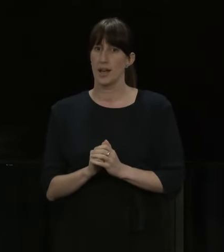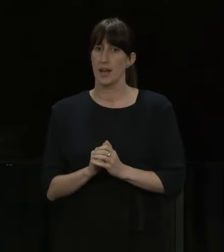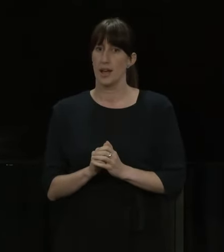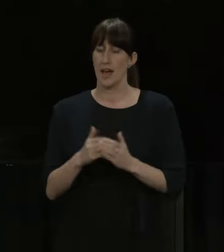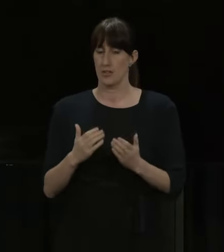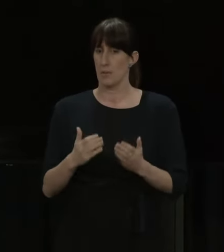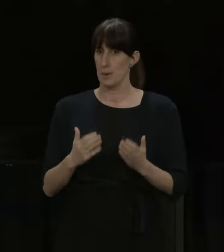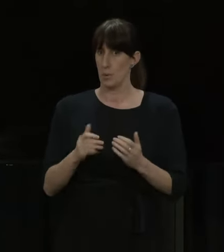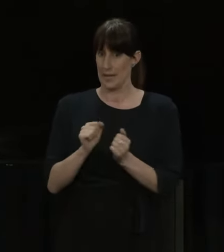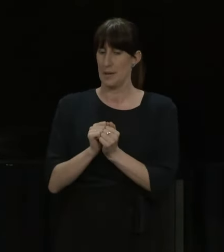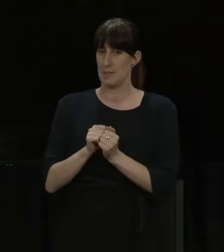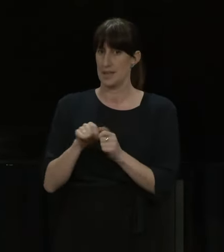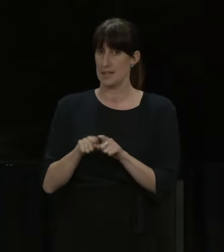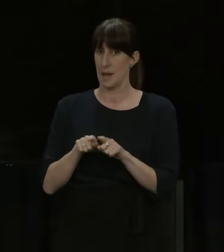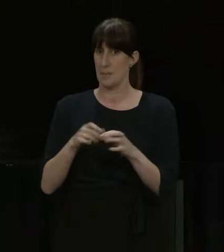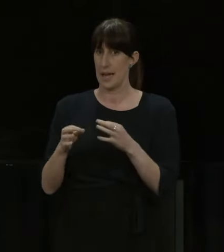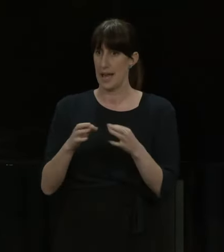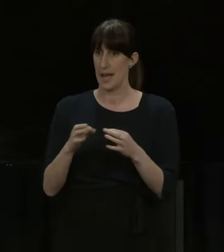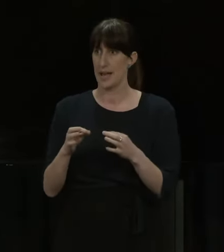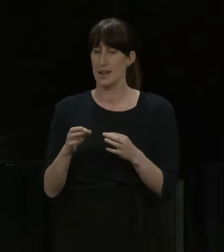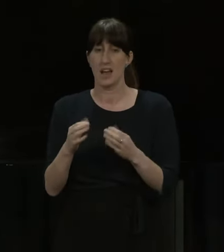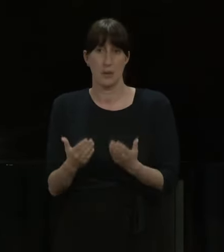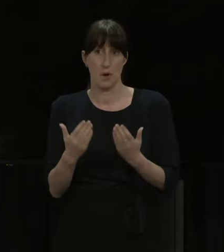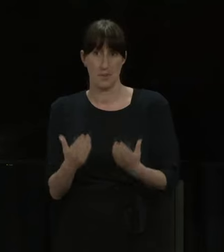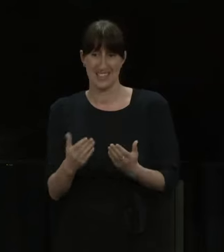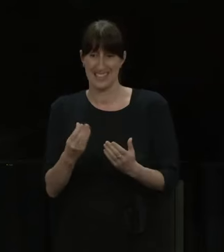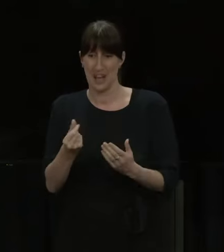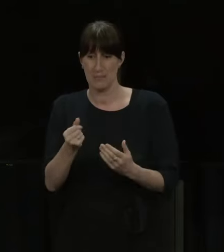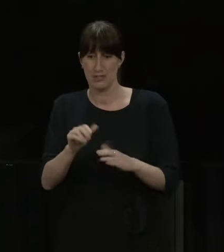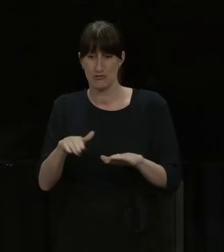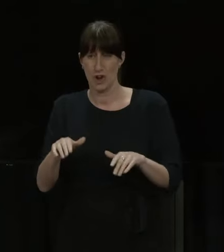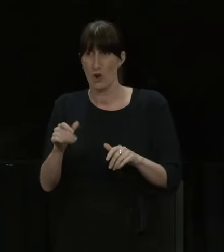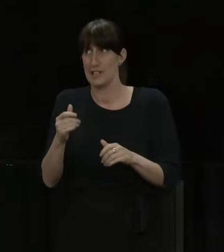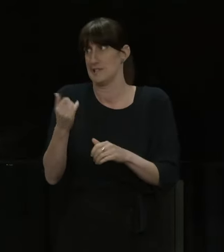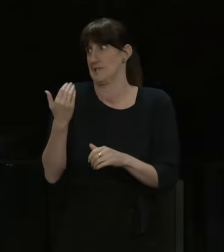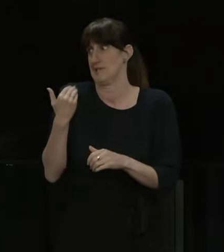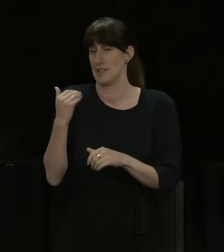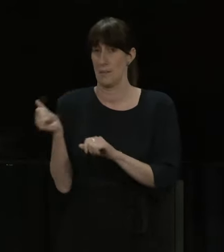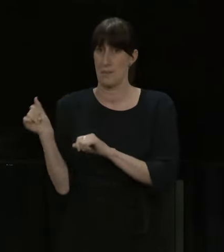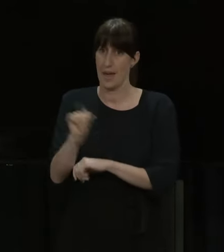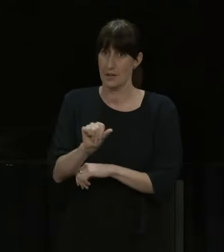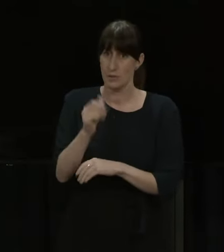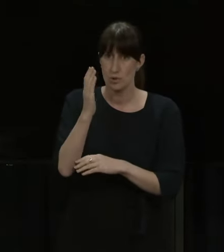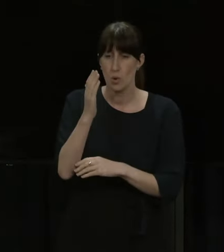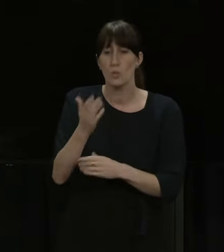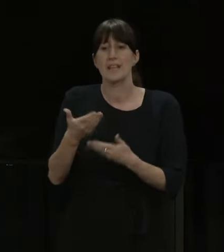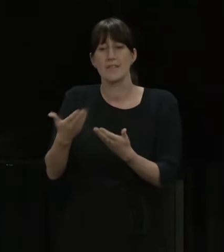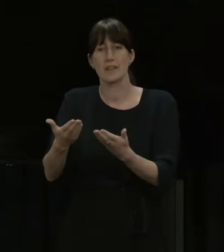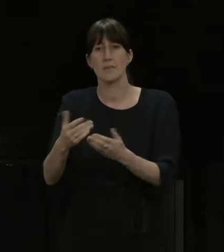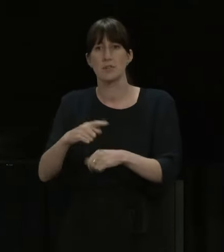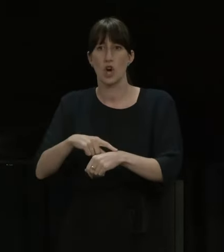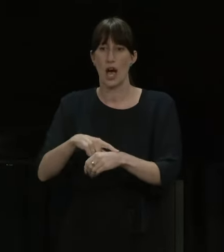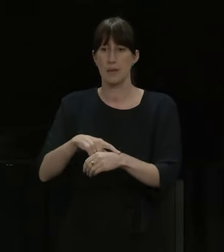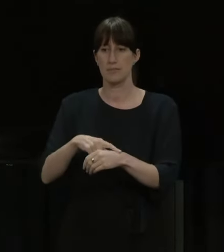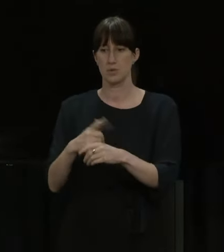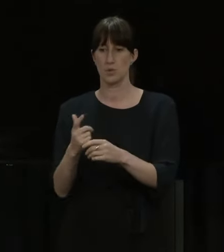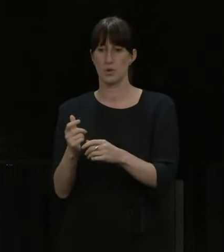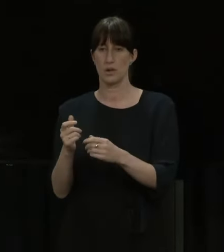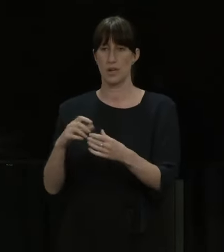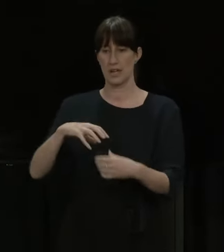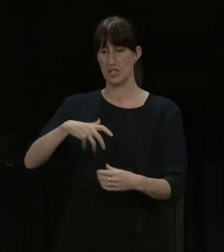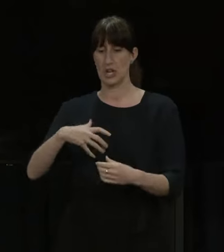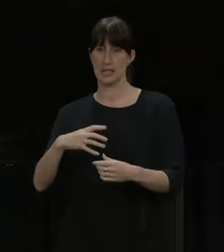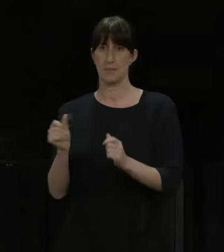recognising that they're in the midst of exams. Some of those kids have only just got back to school so we're giving them a little bit of extra time to adjust relative to everybody else.